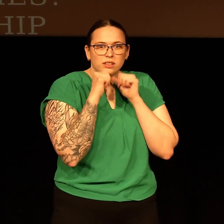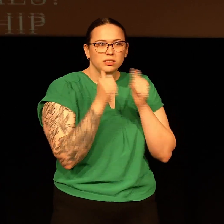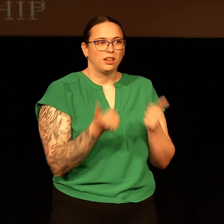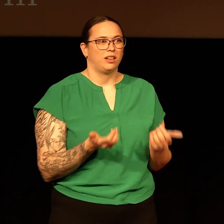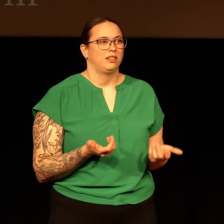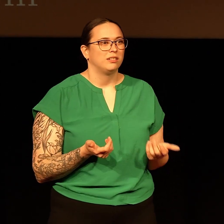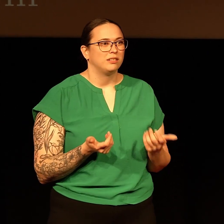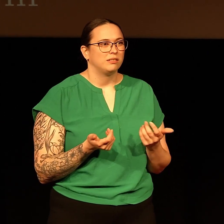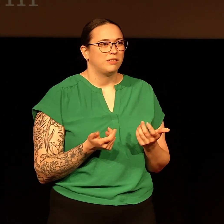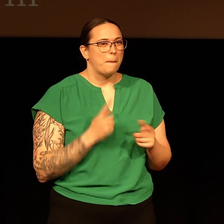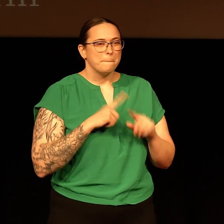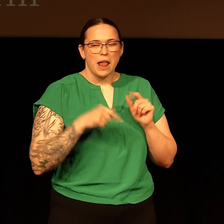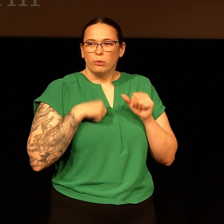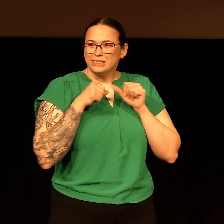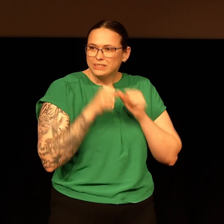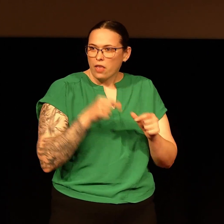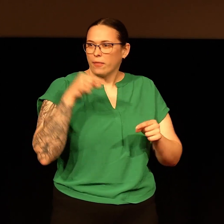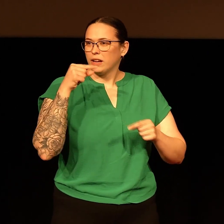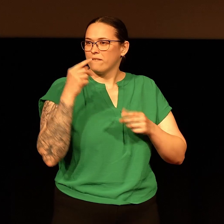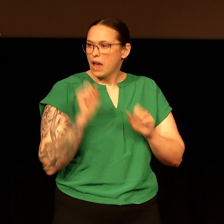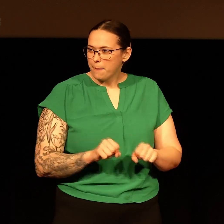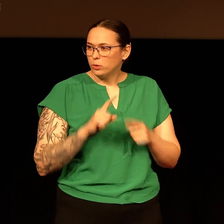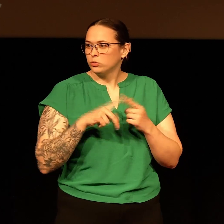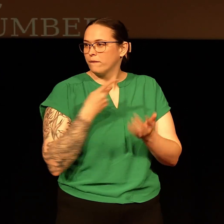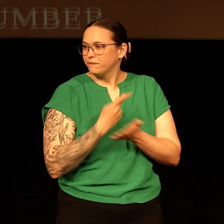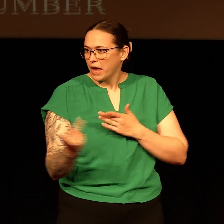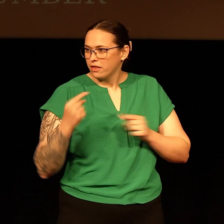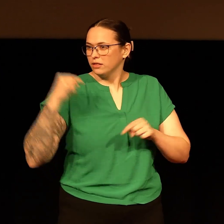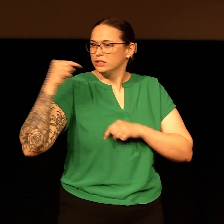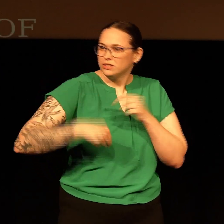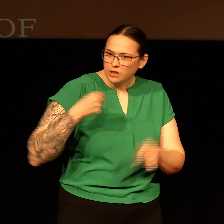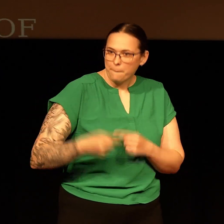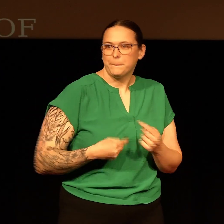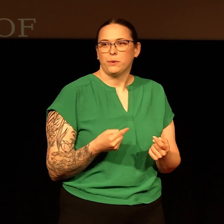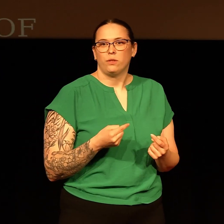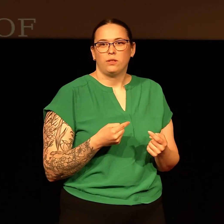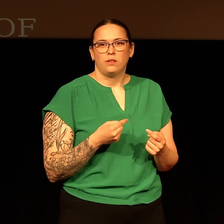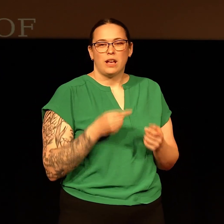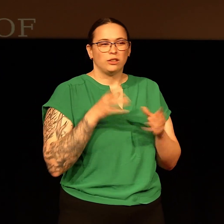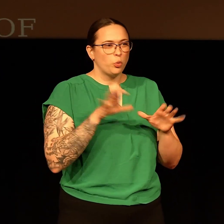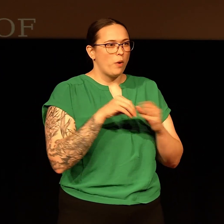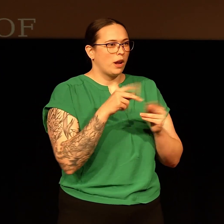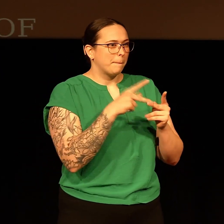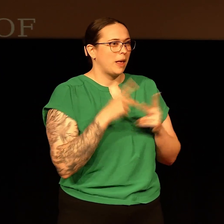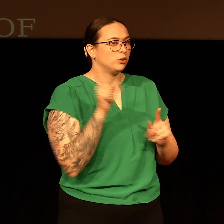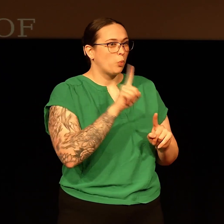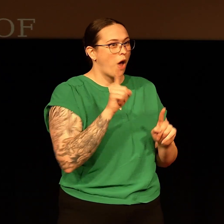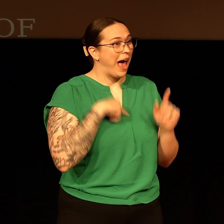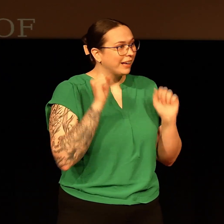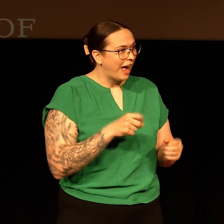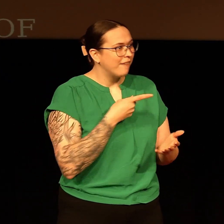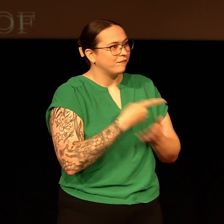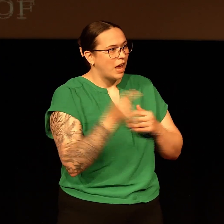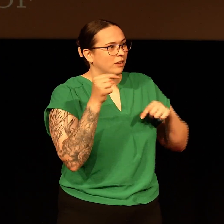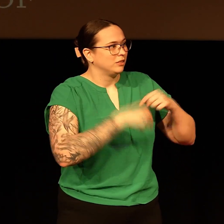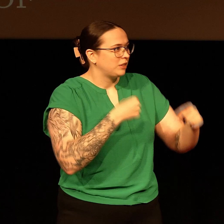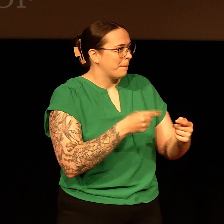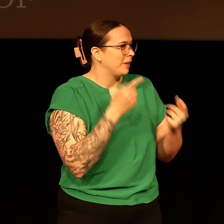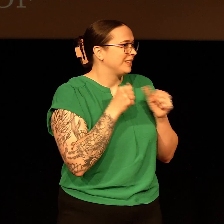I wasn't that way. I was able to stumble, fall, fail, get back up again. And I'm in a place where I can continue